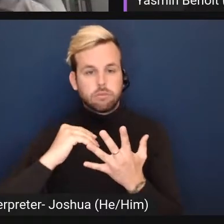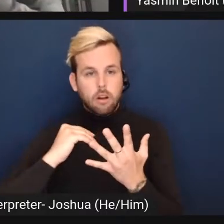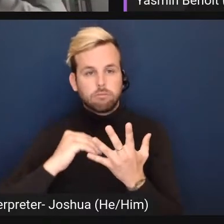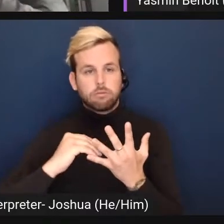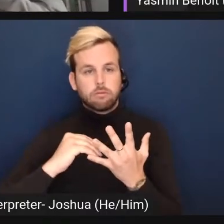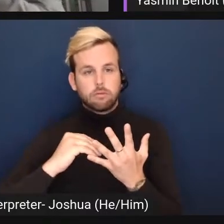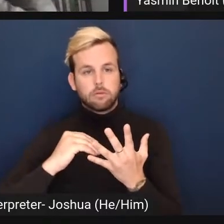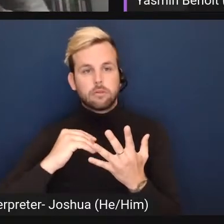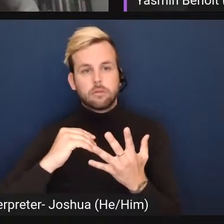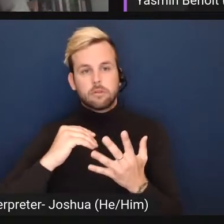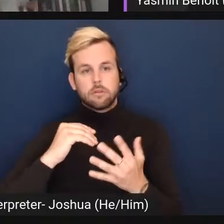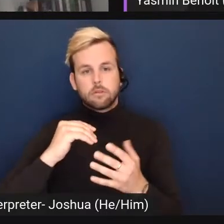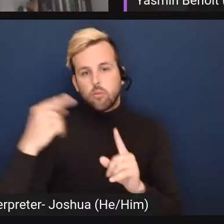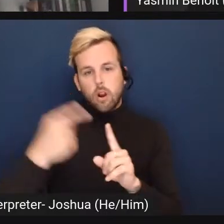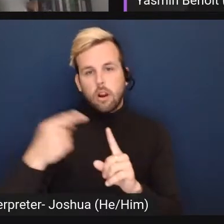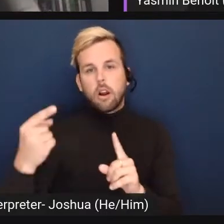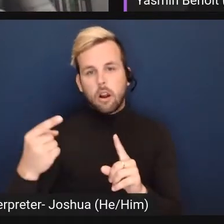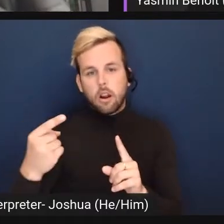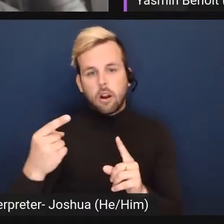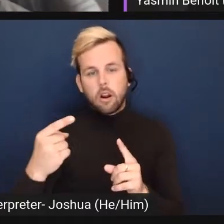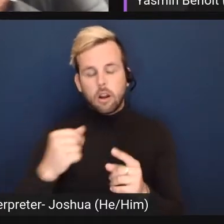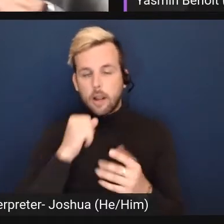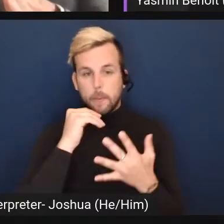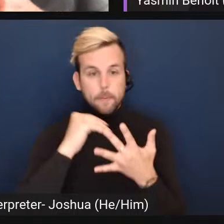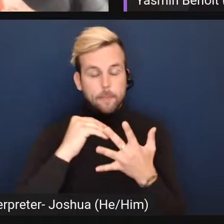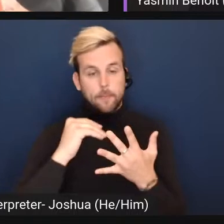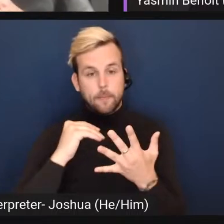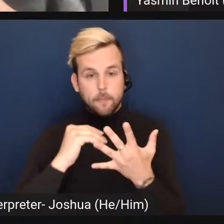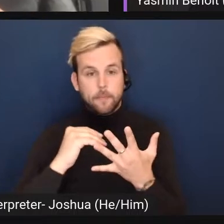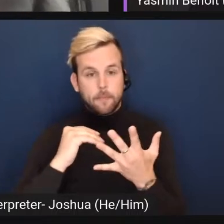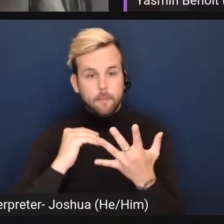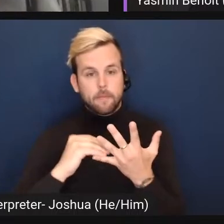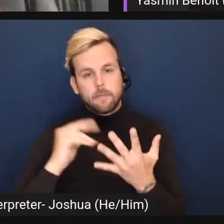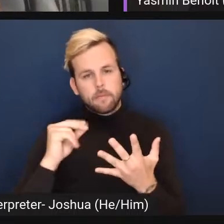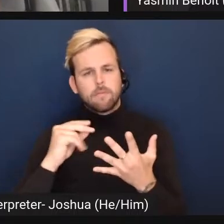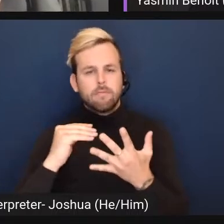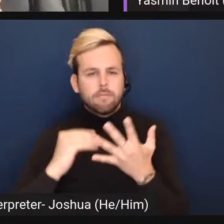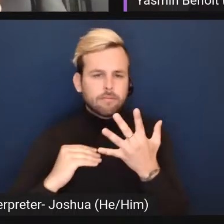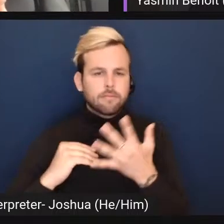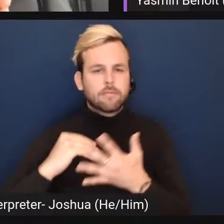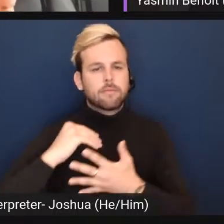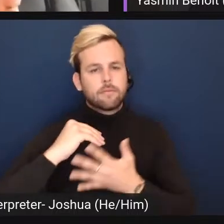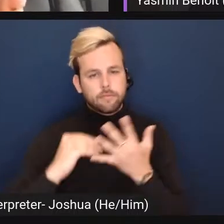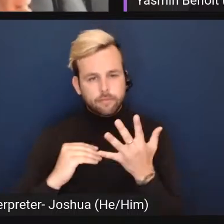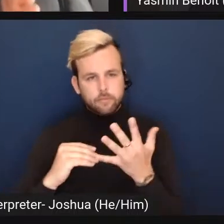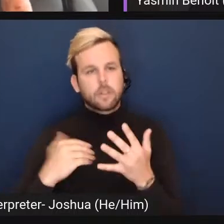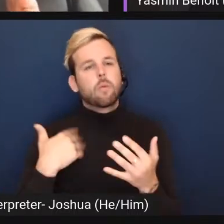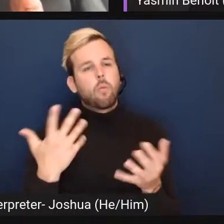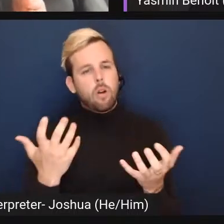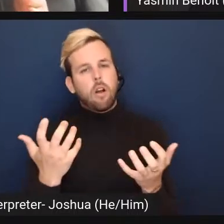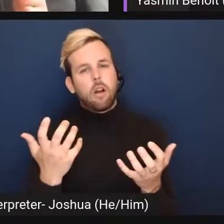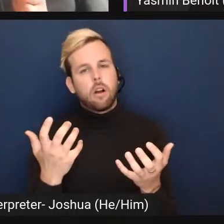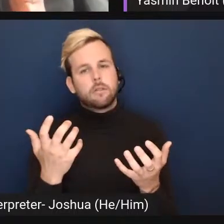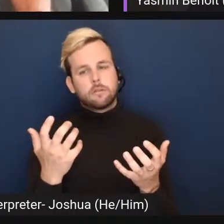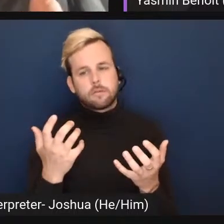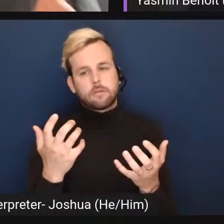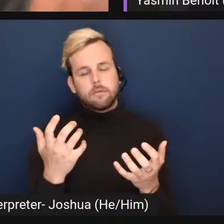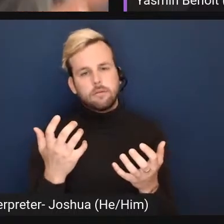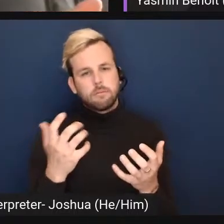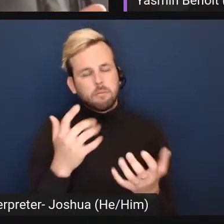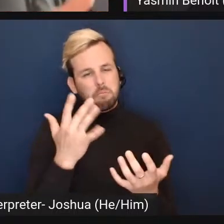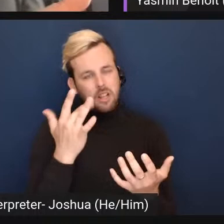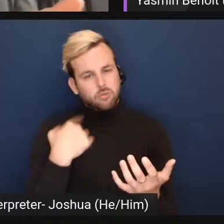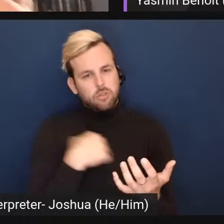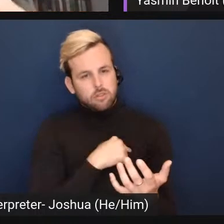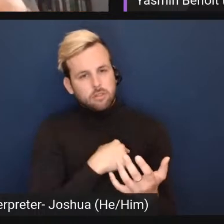at one finite point at the end of that spectrum. And that's what we want to, because